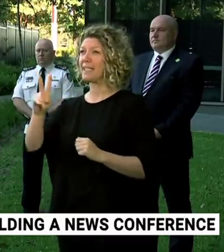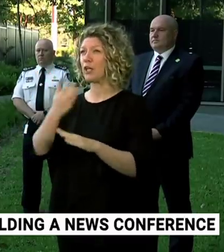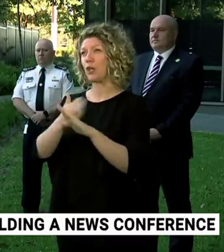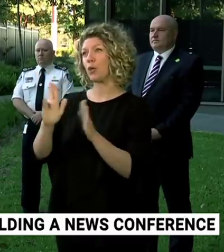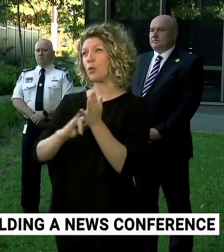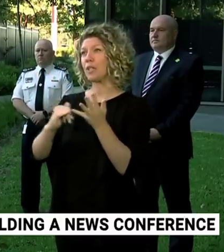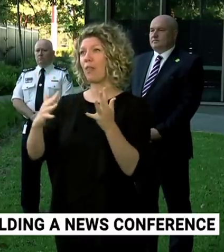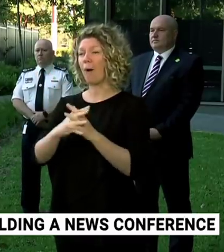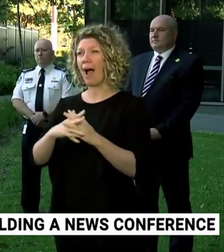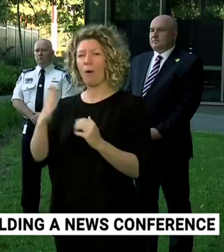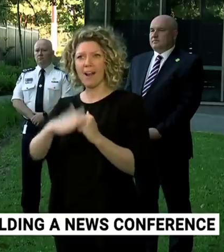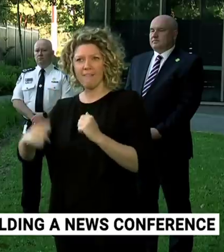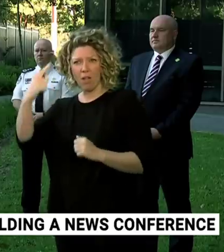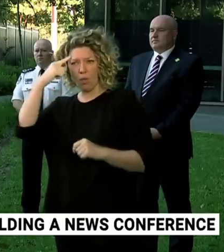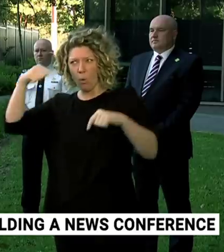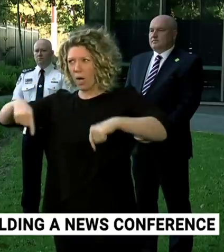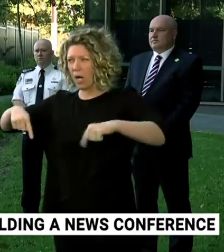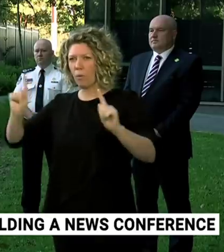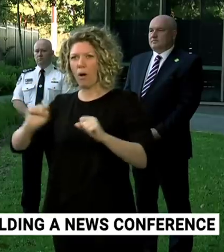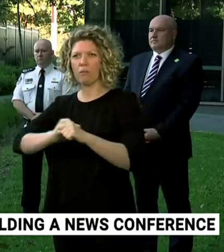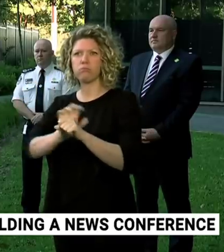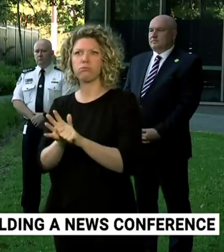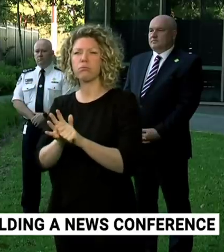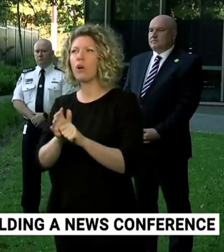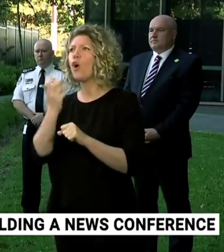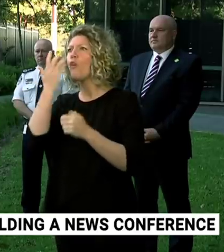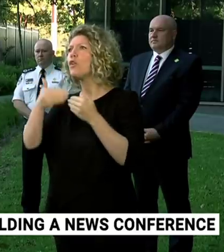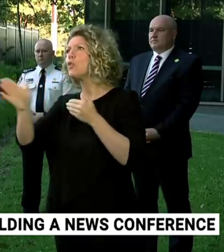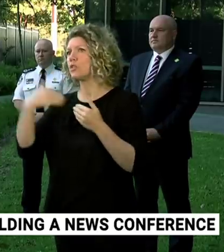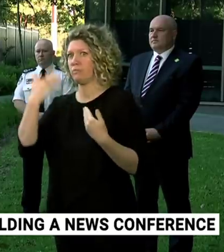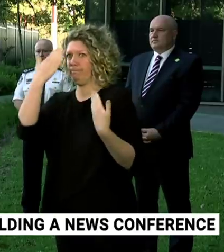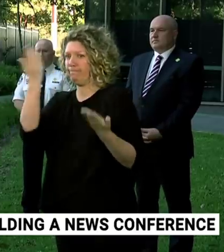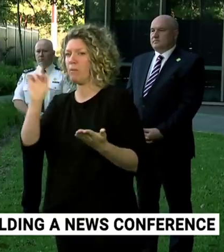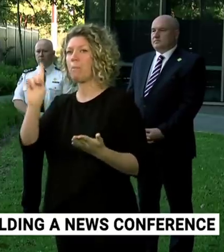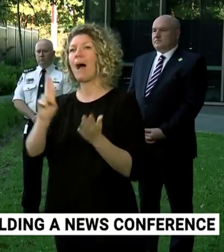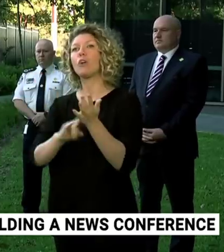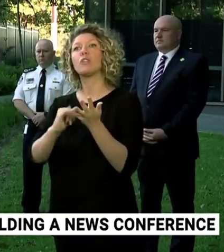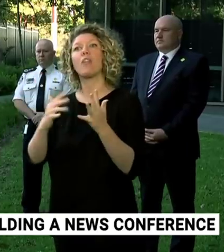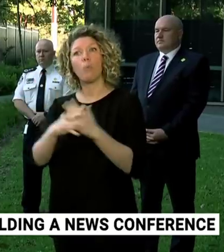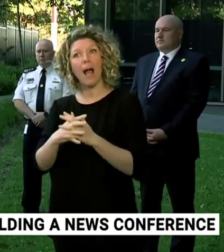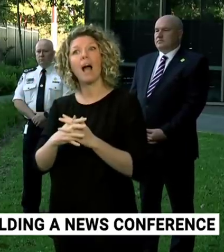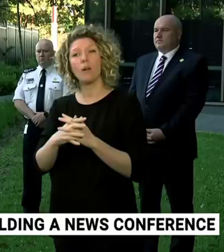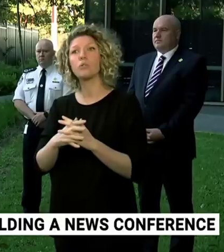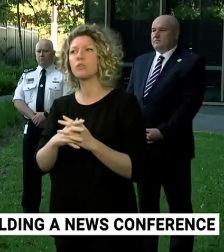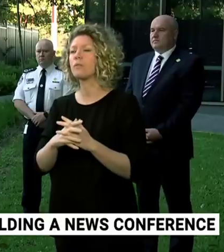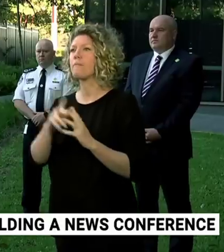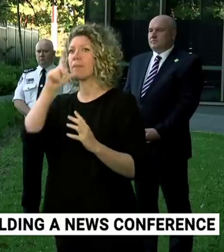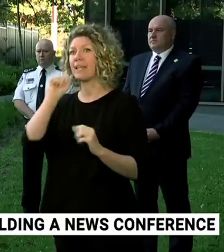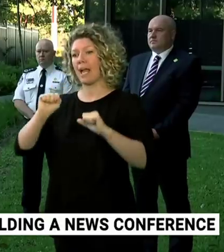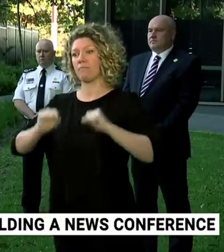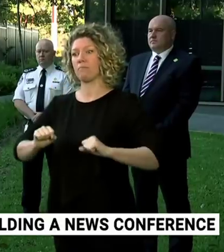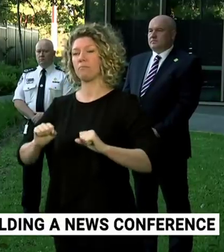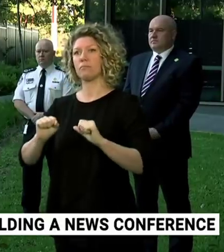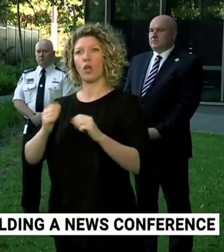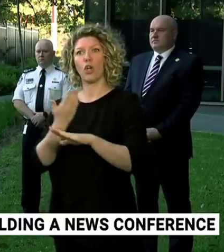facing a pandemic and we don't know the challenges of the future but what I do know is that New South Wales, through New South Wales Resilience, Resilience New South